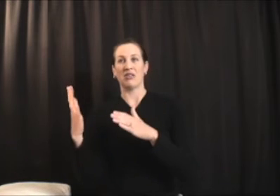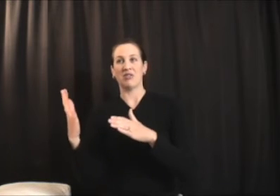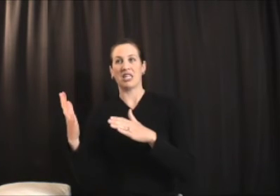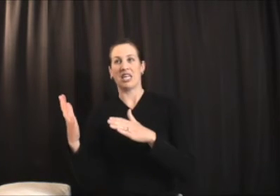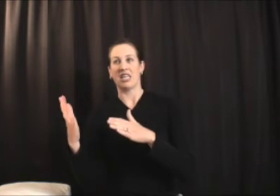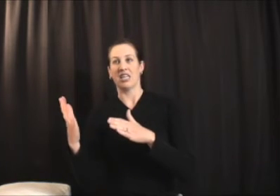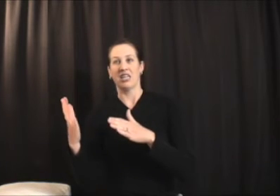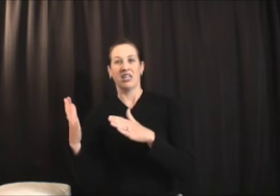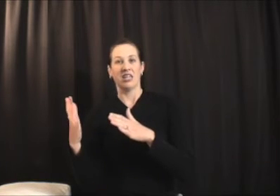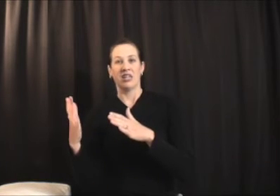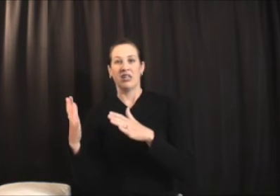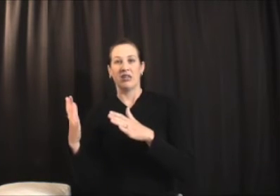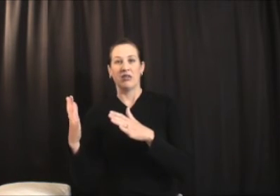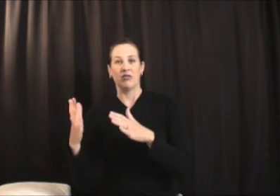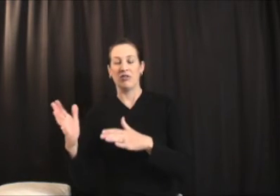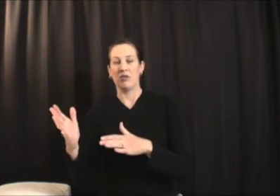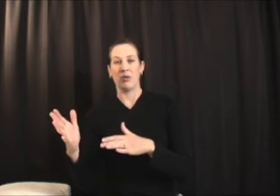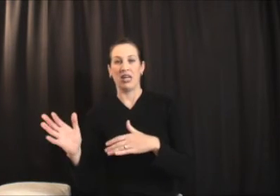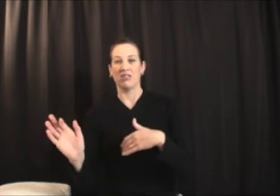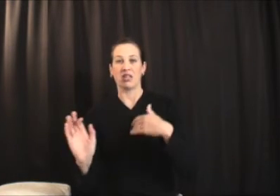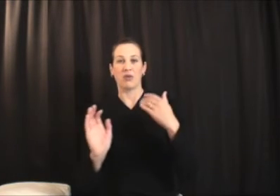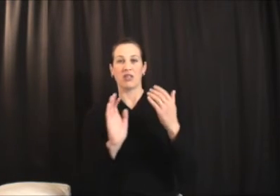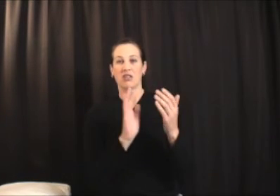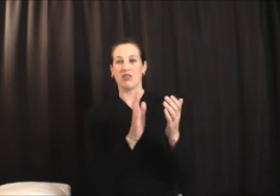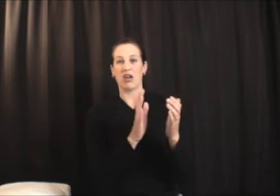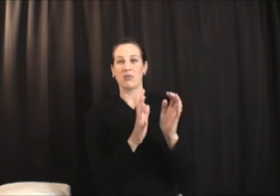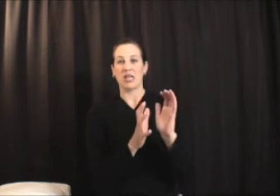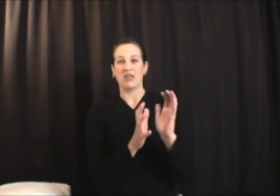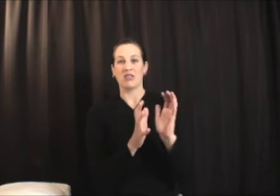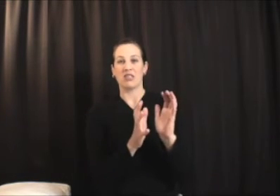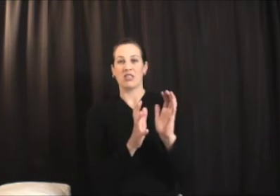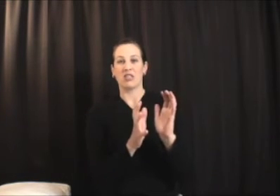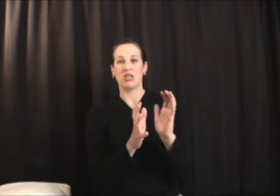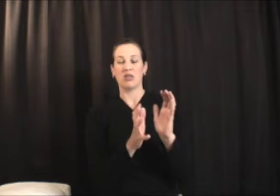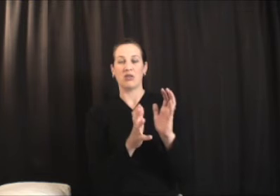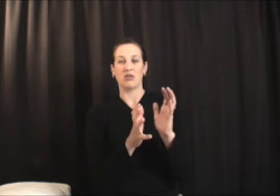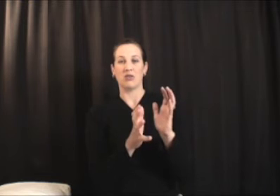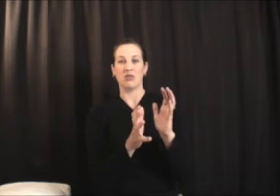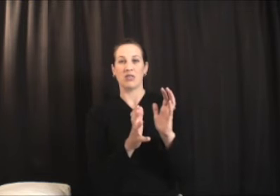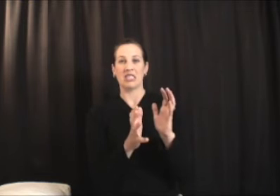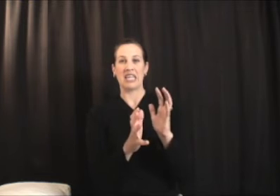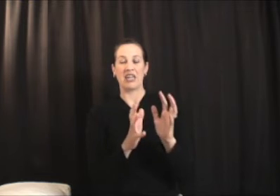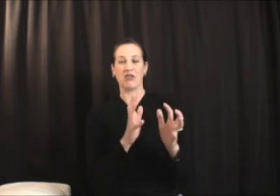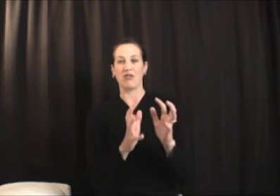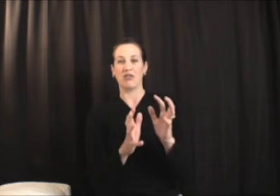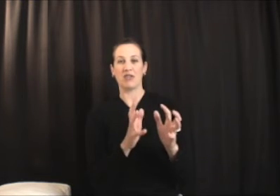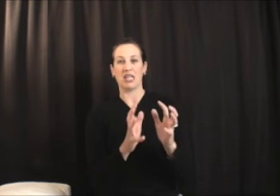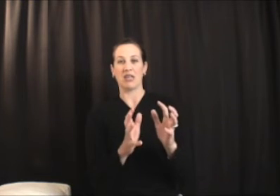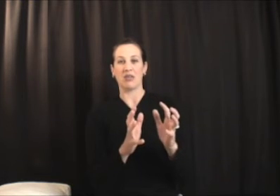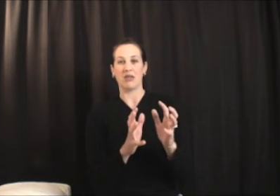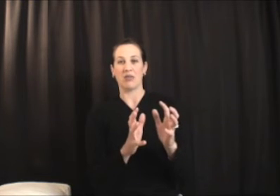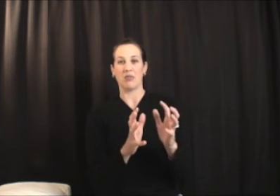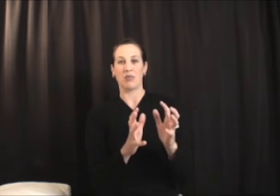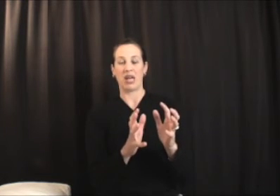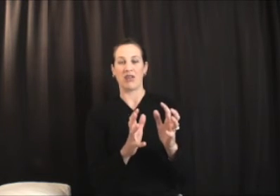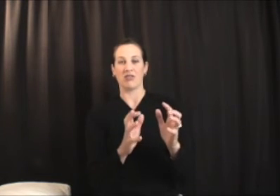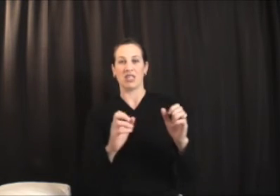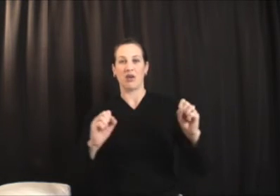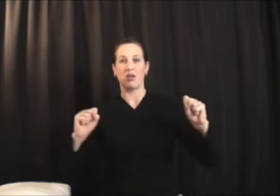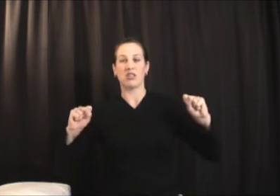lifting 50 pounds I want you to drop down to 10 or 15 pounds and I want